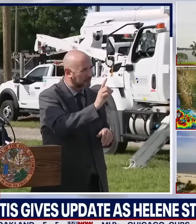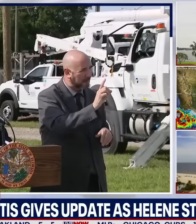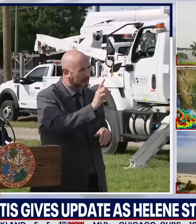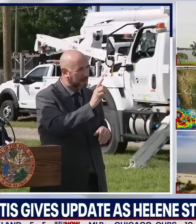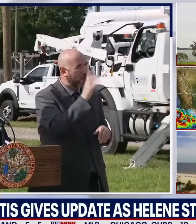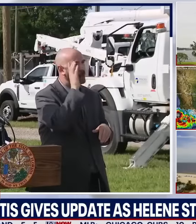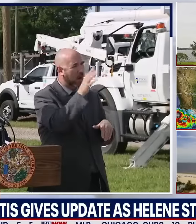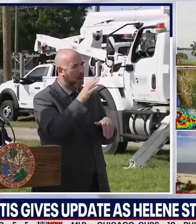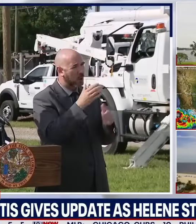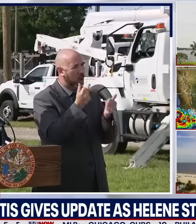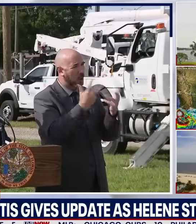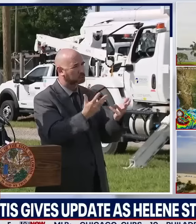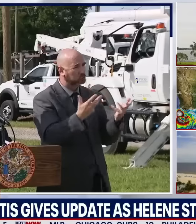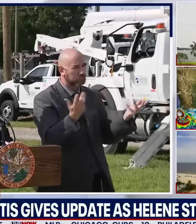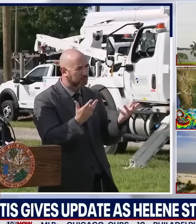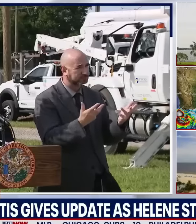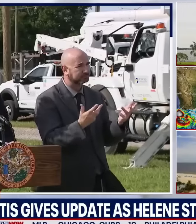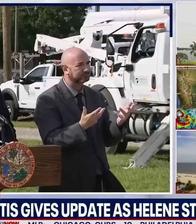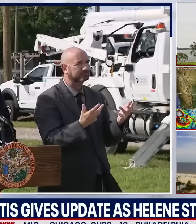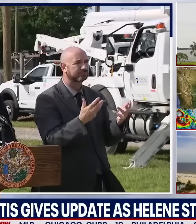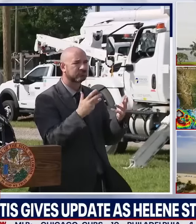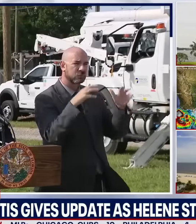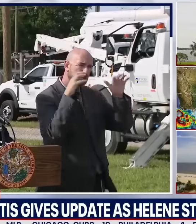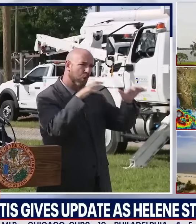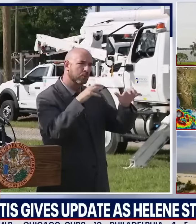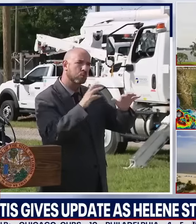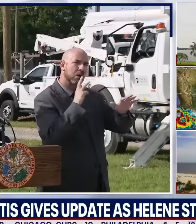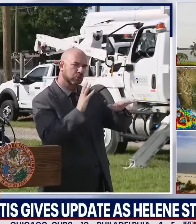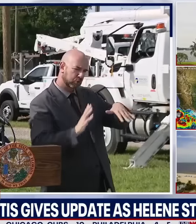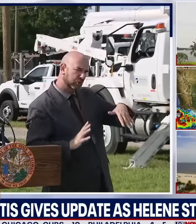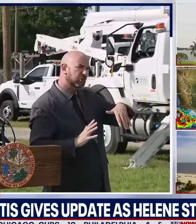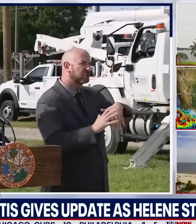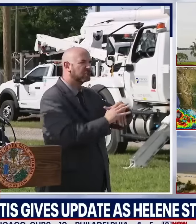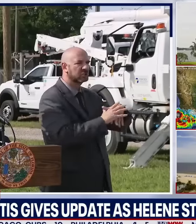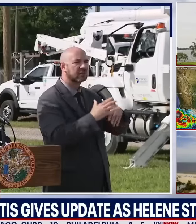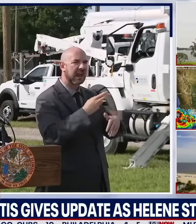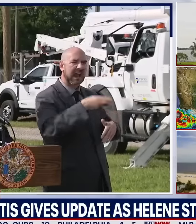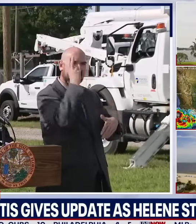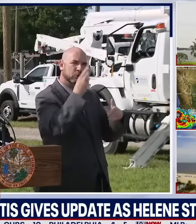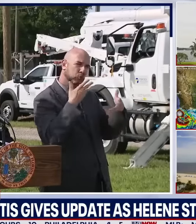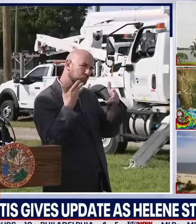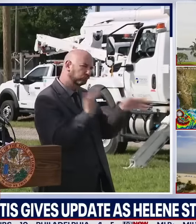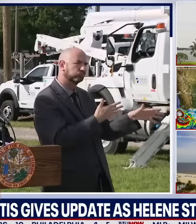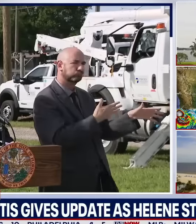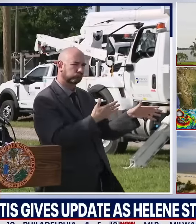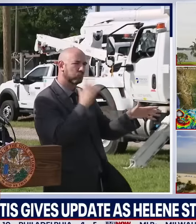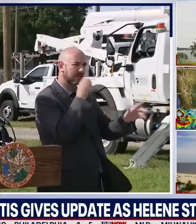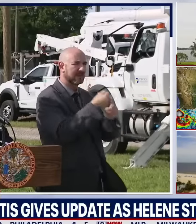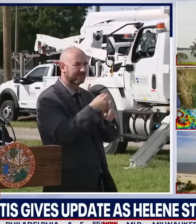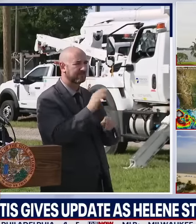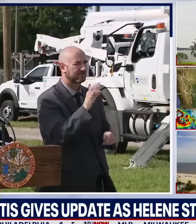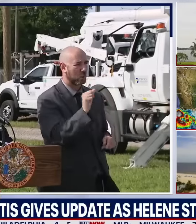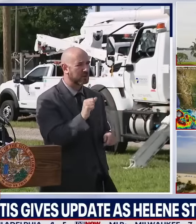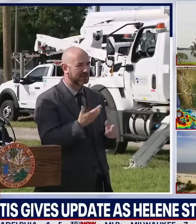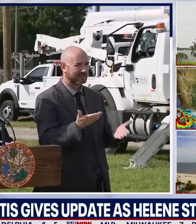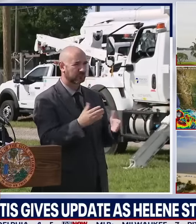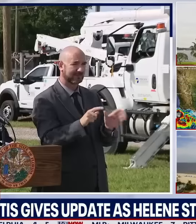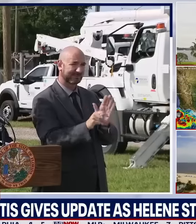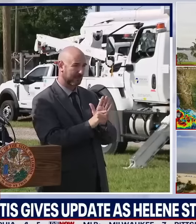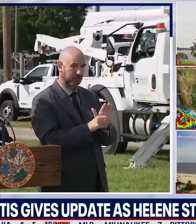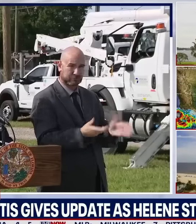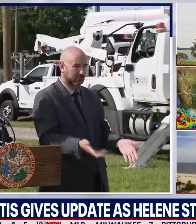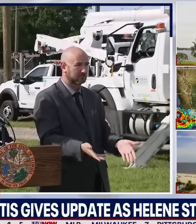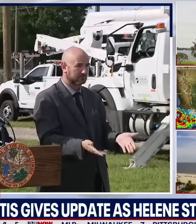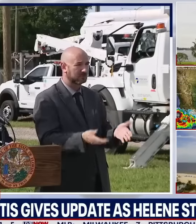winds that are going to impact the Florida Peninsula from Tampa Bay all the way across to the Atlantic coast of Florida.